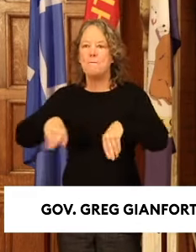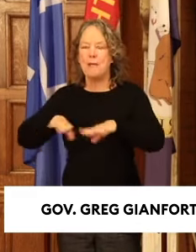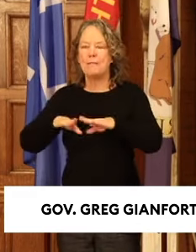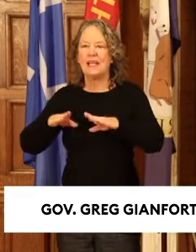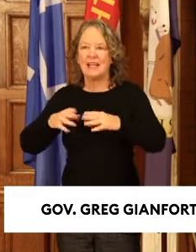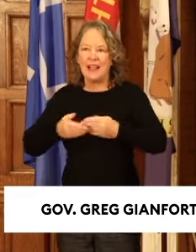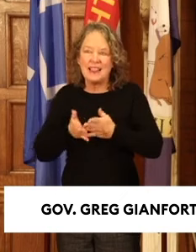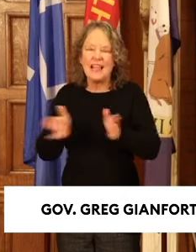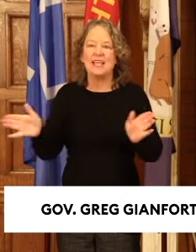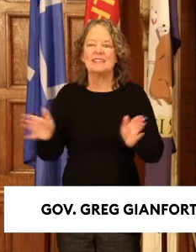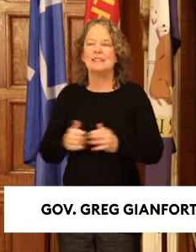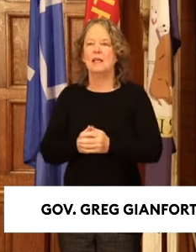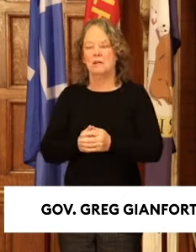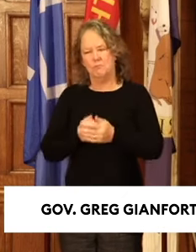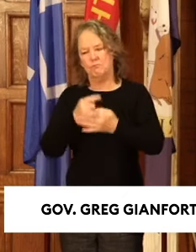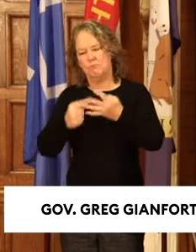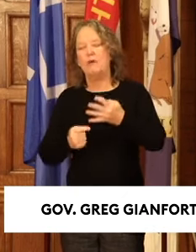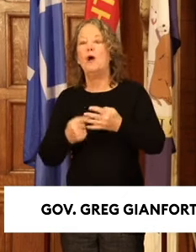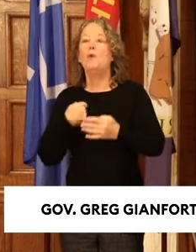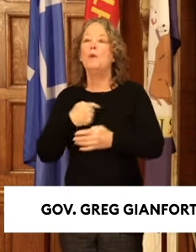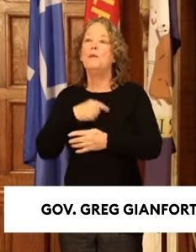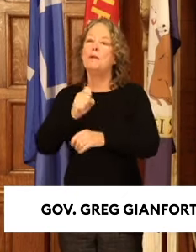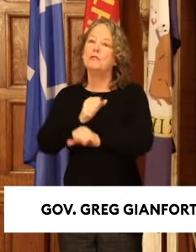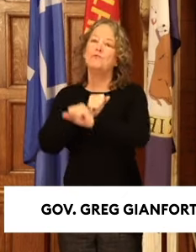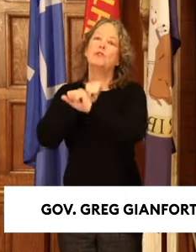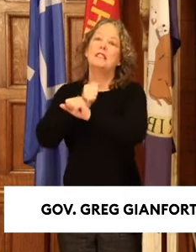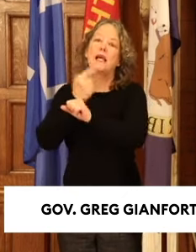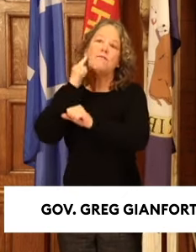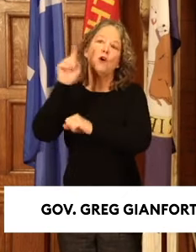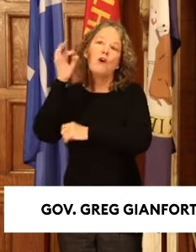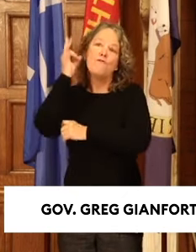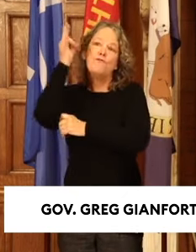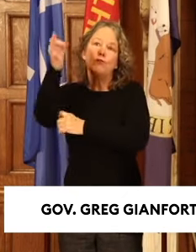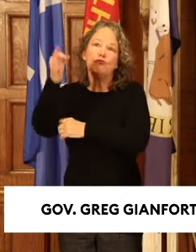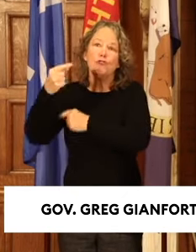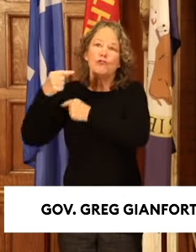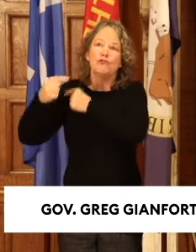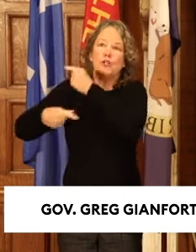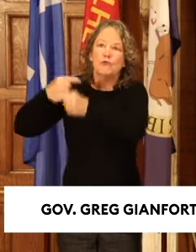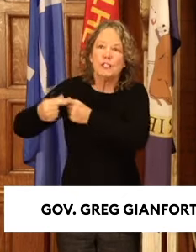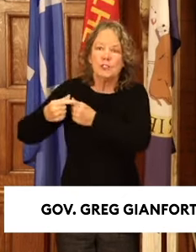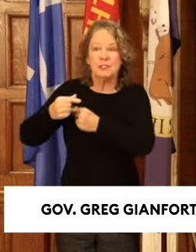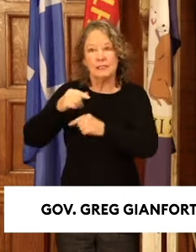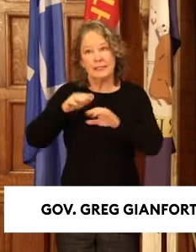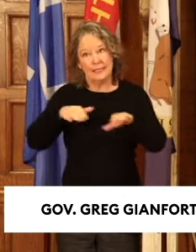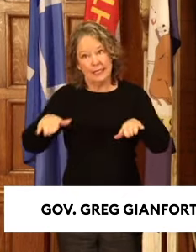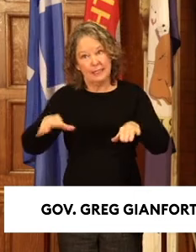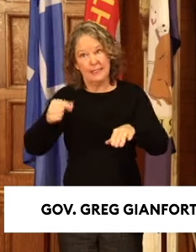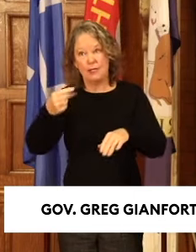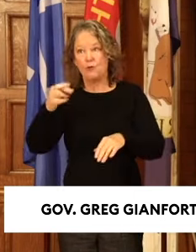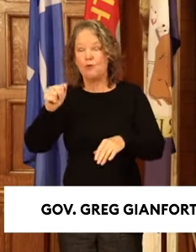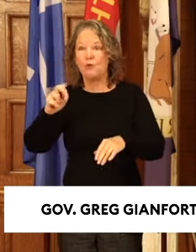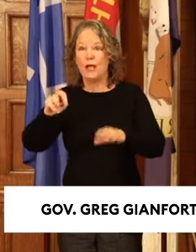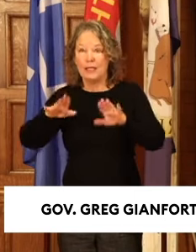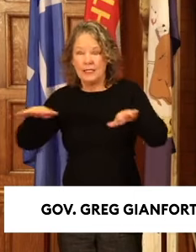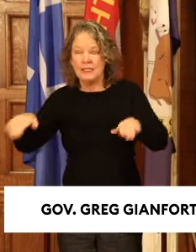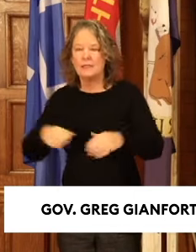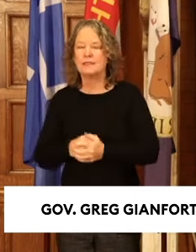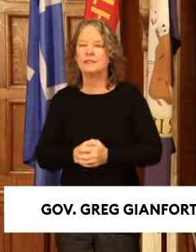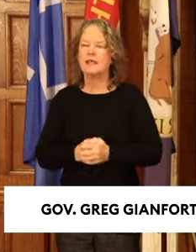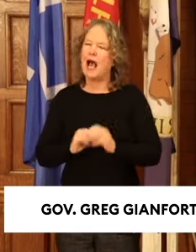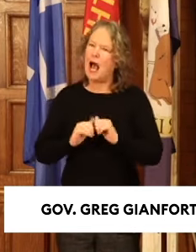We must protect them for future generations, our kids and our grandkids. One way we can do that,